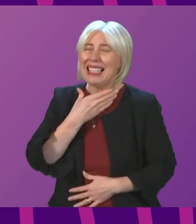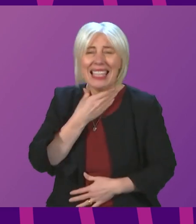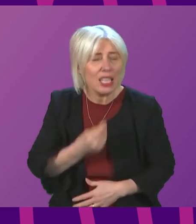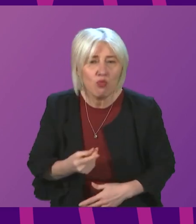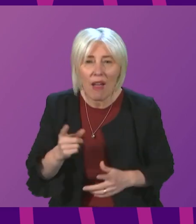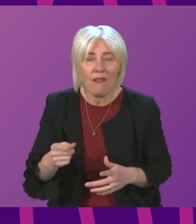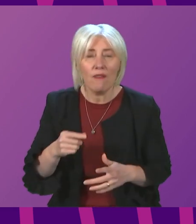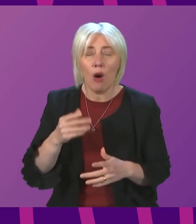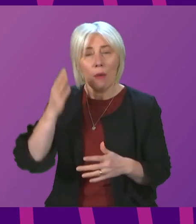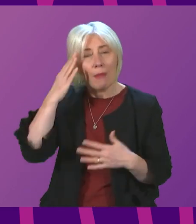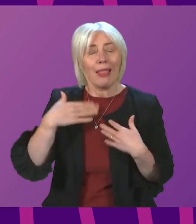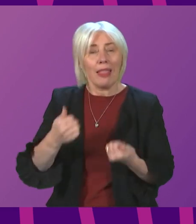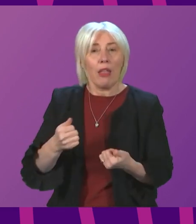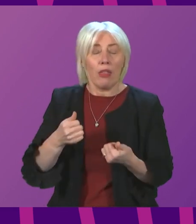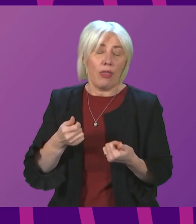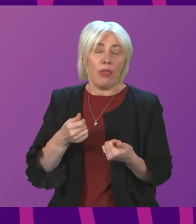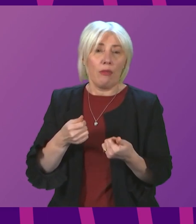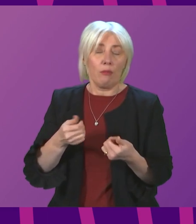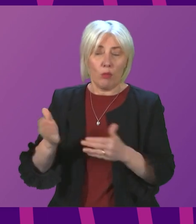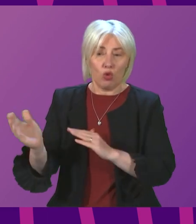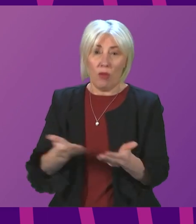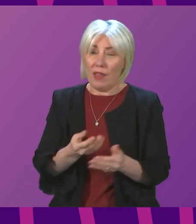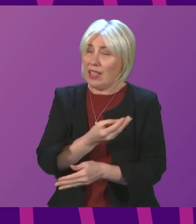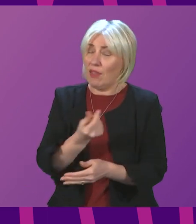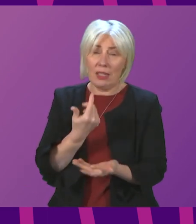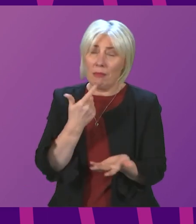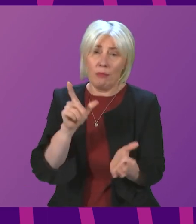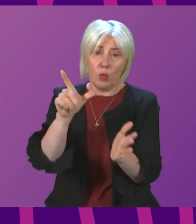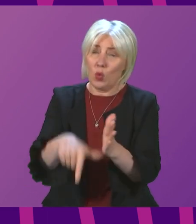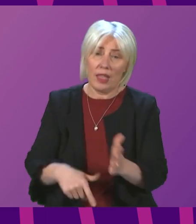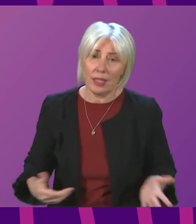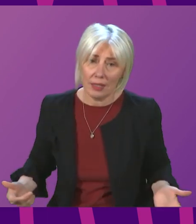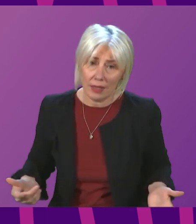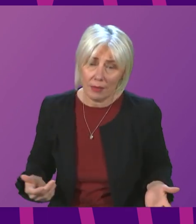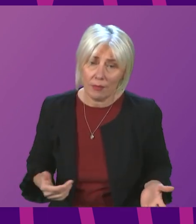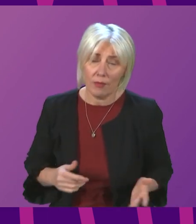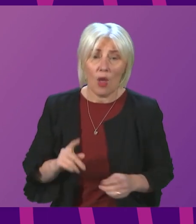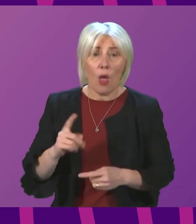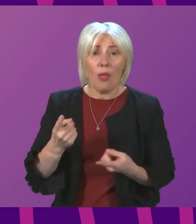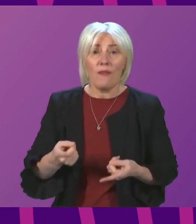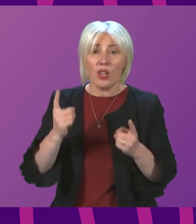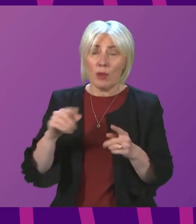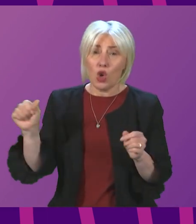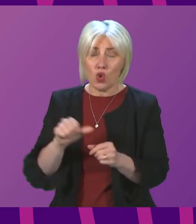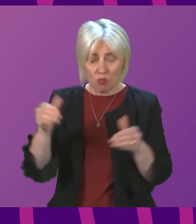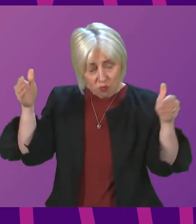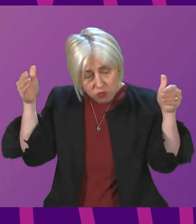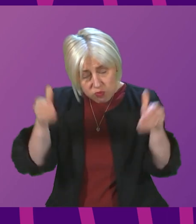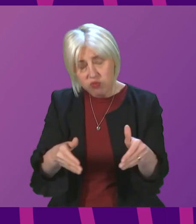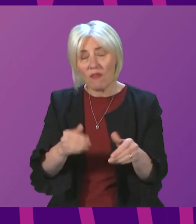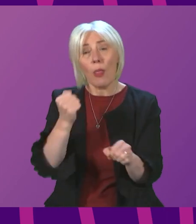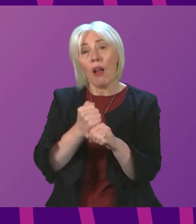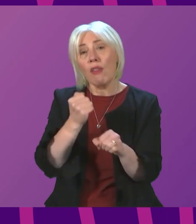and for some, sadly, it's just too late. Will the First Minister commit to putting every ounce of government focus and attention